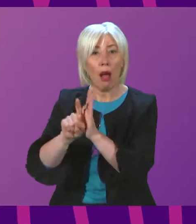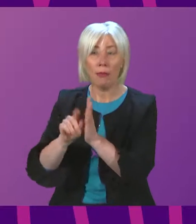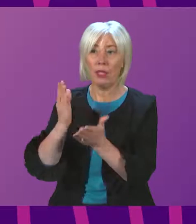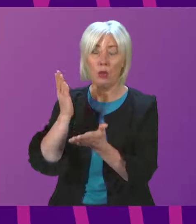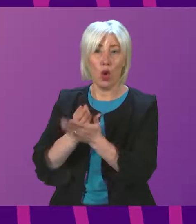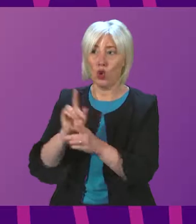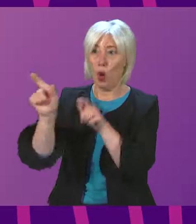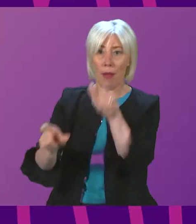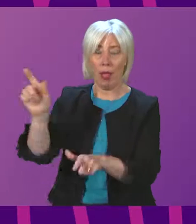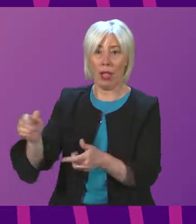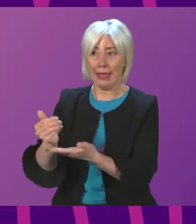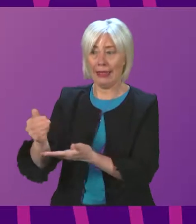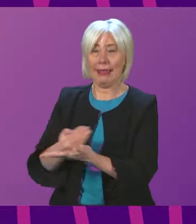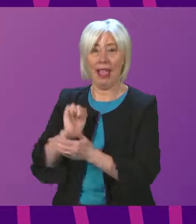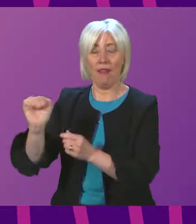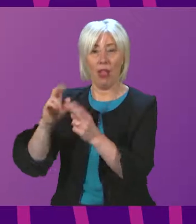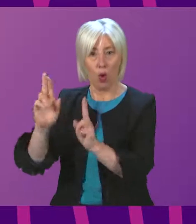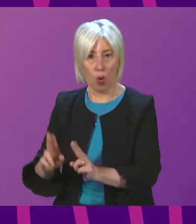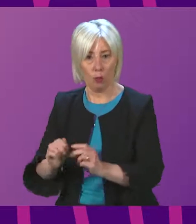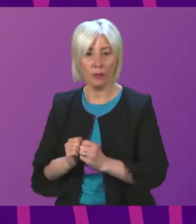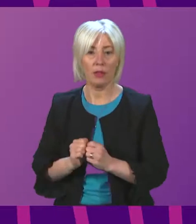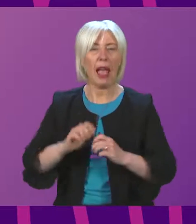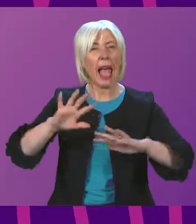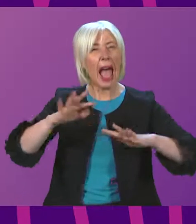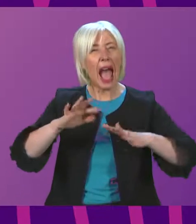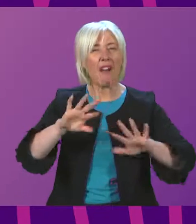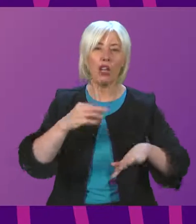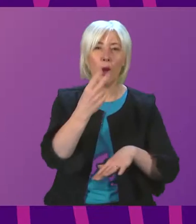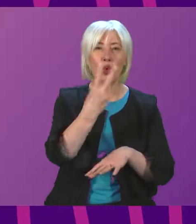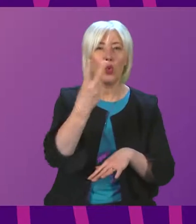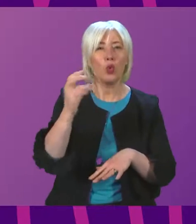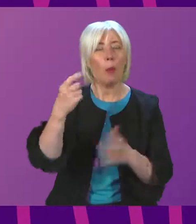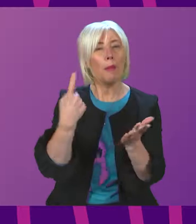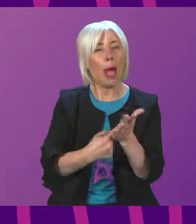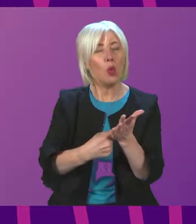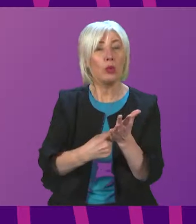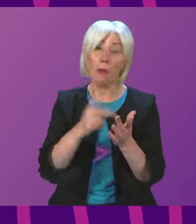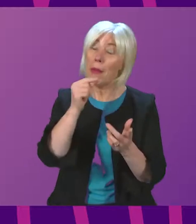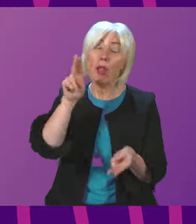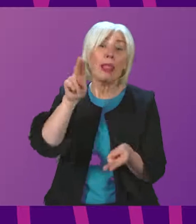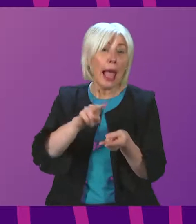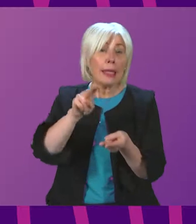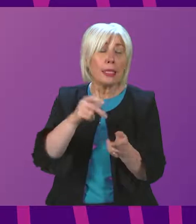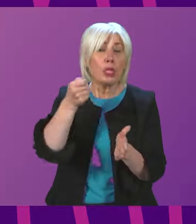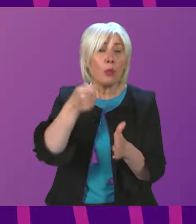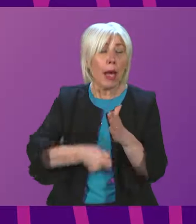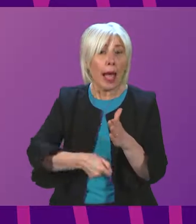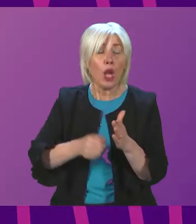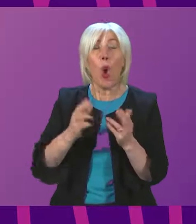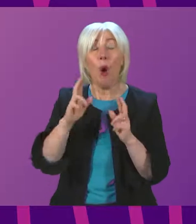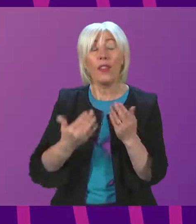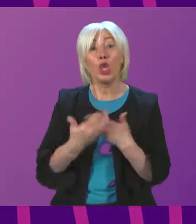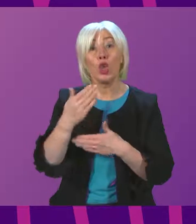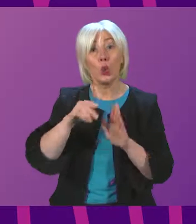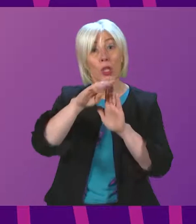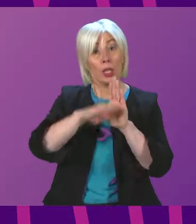safe in their homes. At an expected average cost of around £220 and sometimes less, I hope these new fire alarm